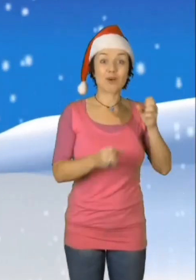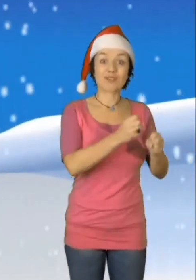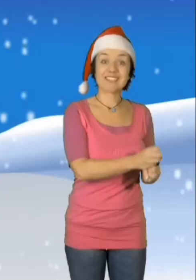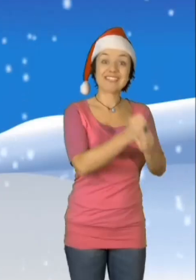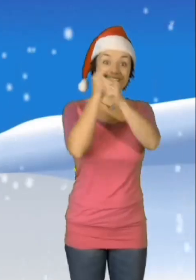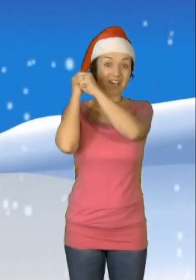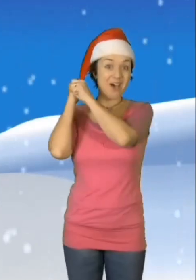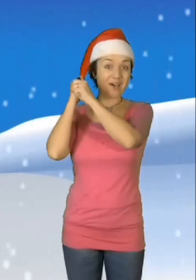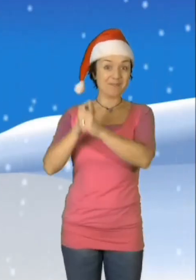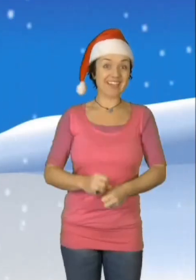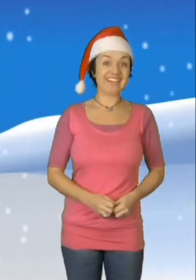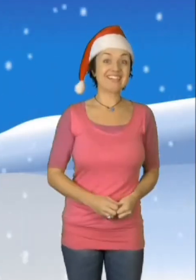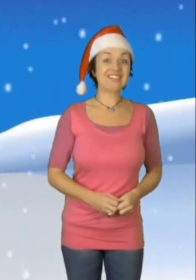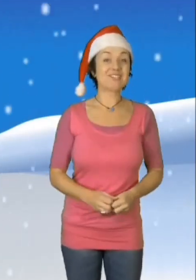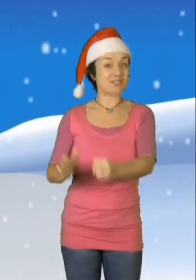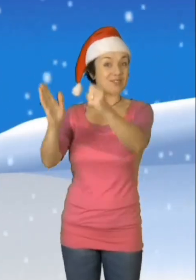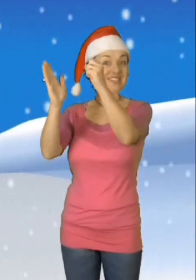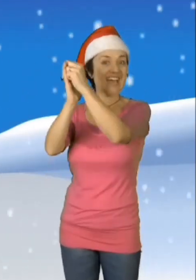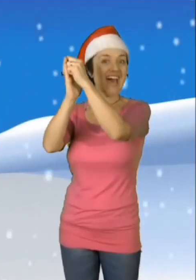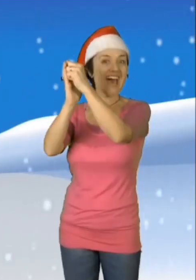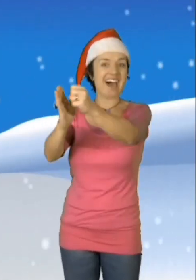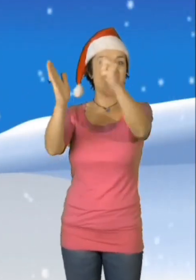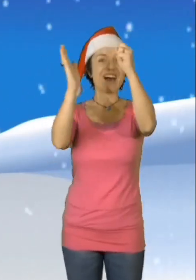he's coming to town.